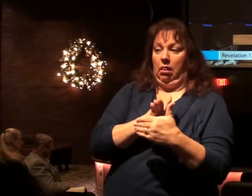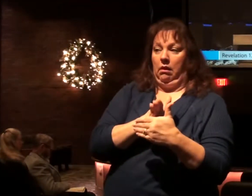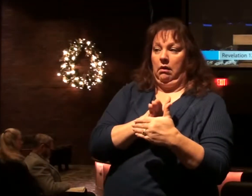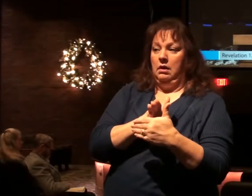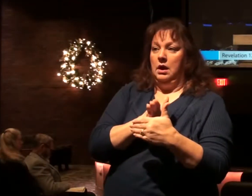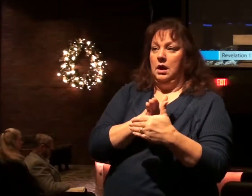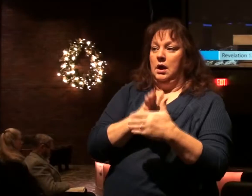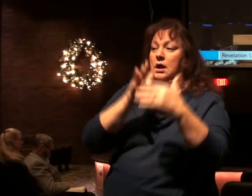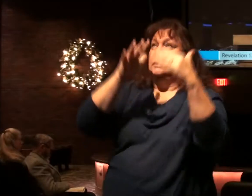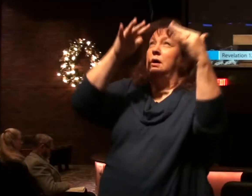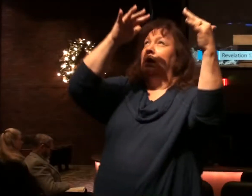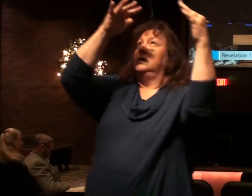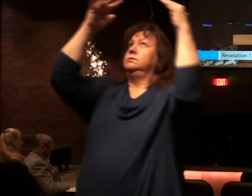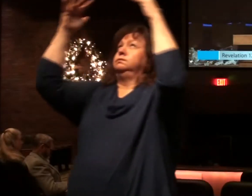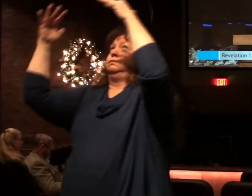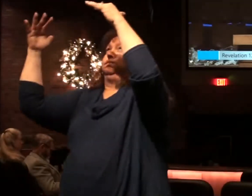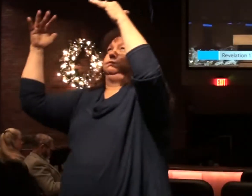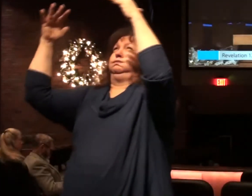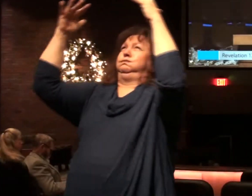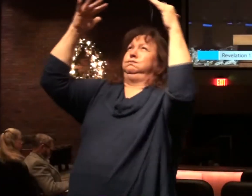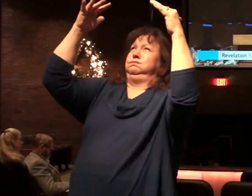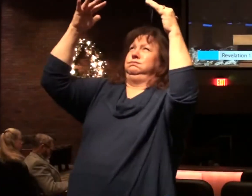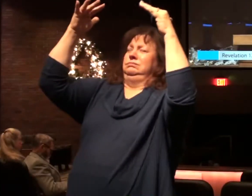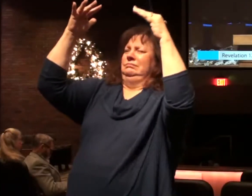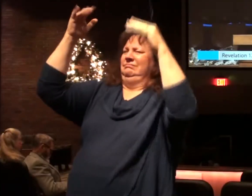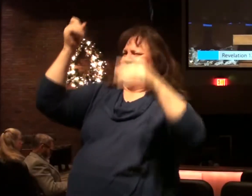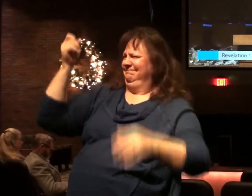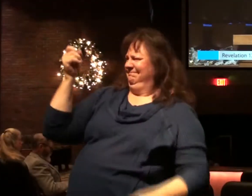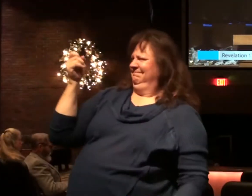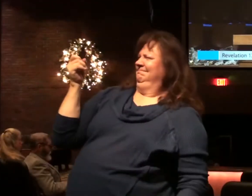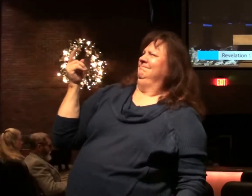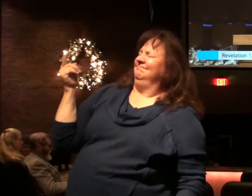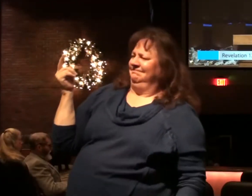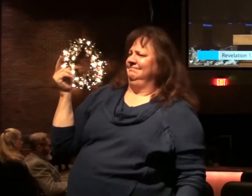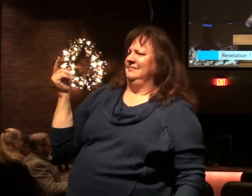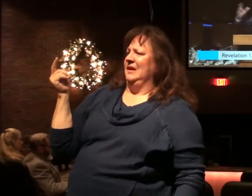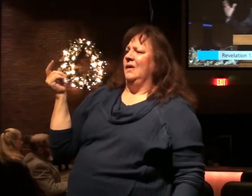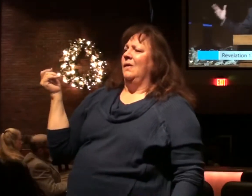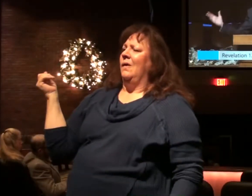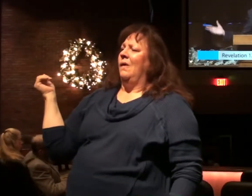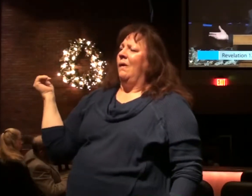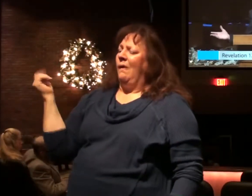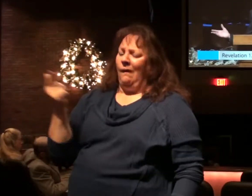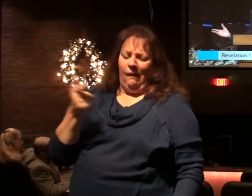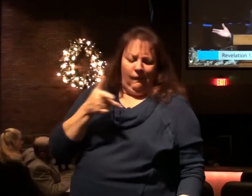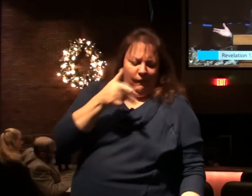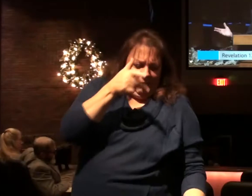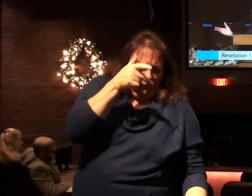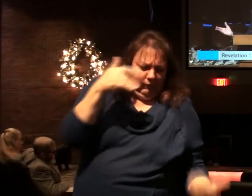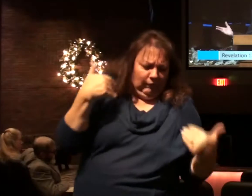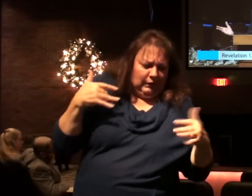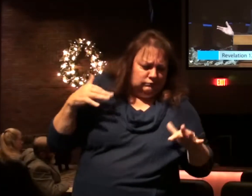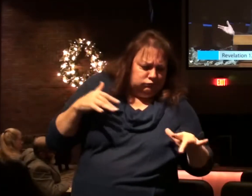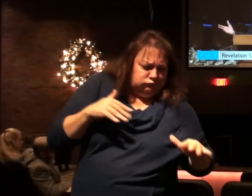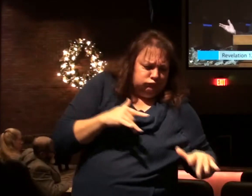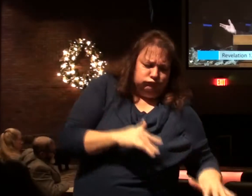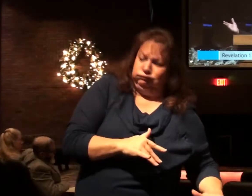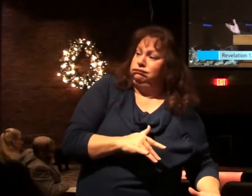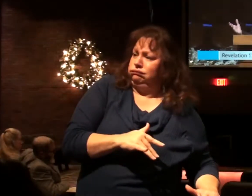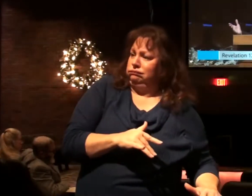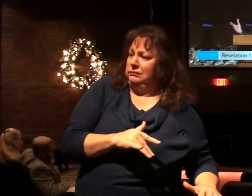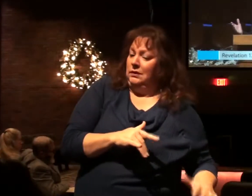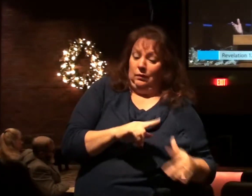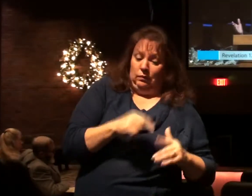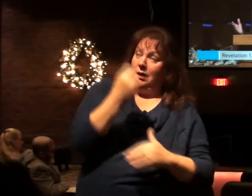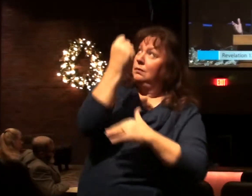a war in heaven. It's for us to grasp this. All the fallen angels who followed Satan in his original